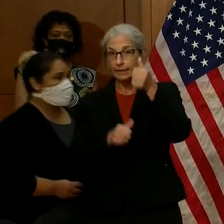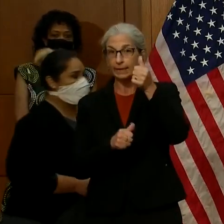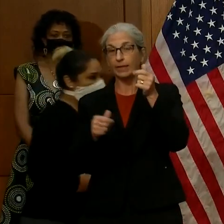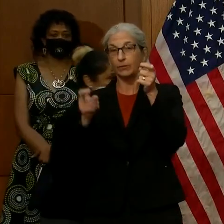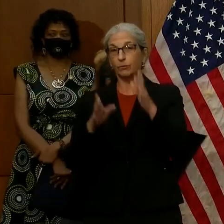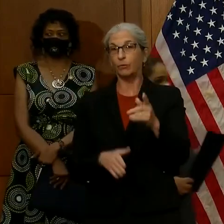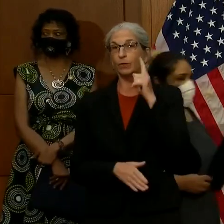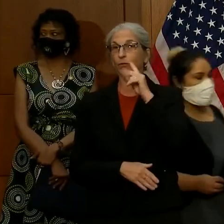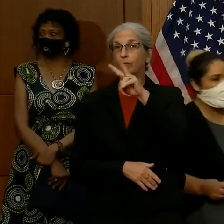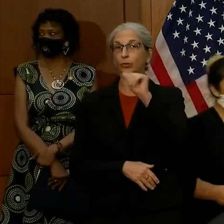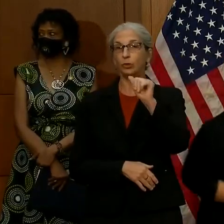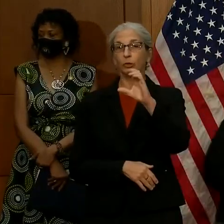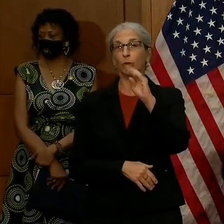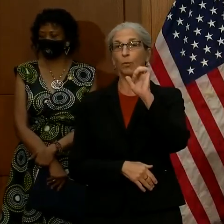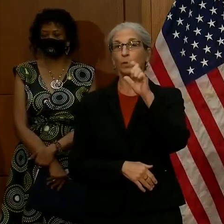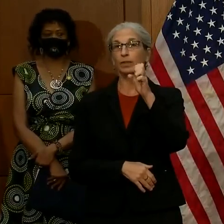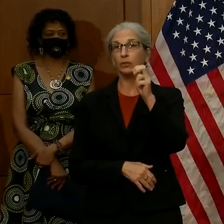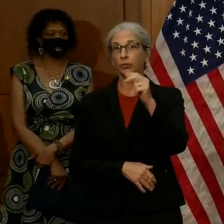Rights. Monica?